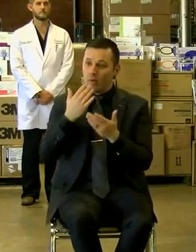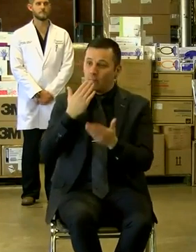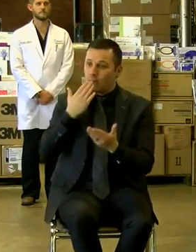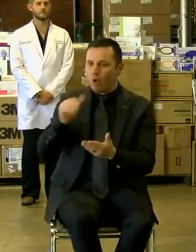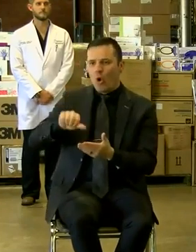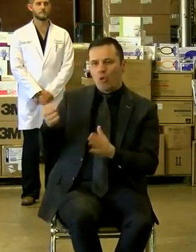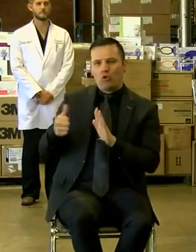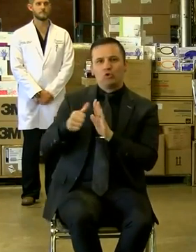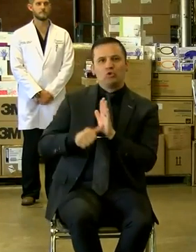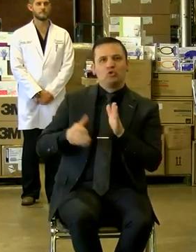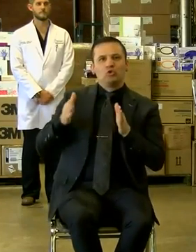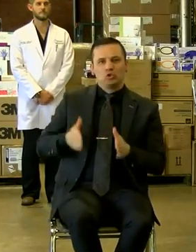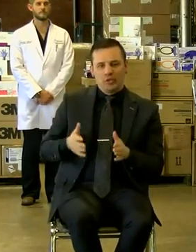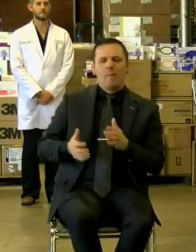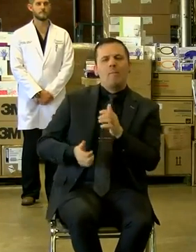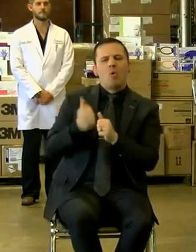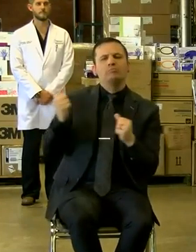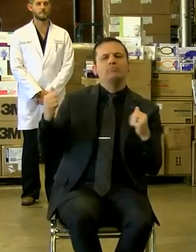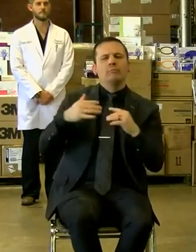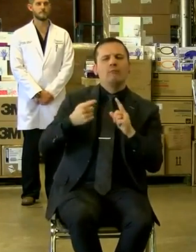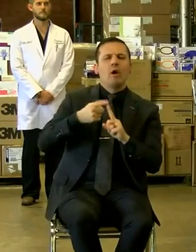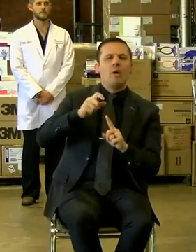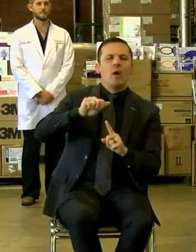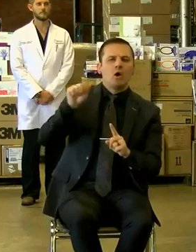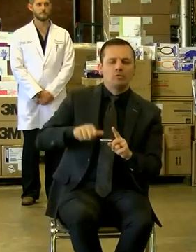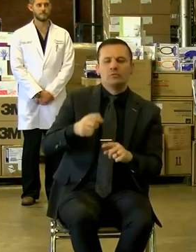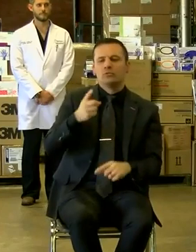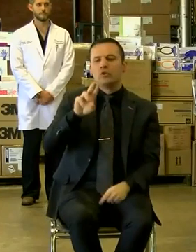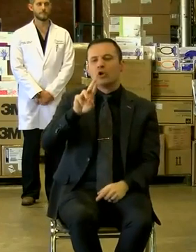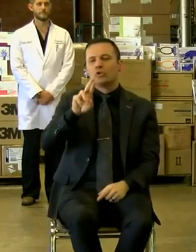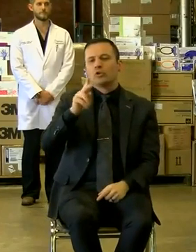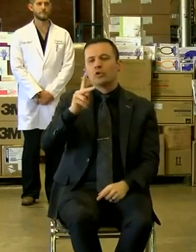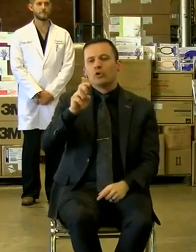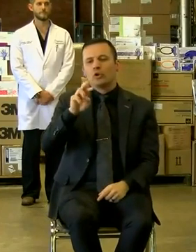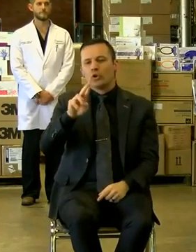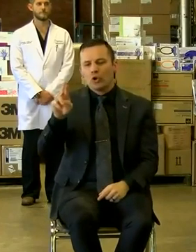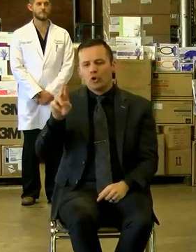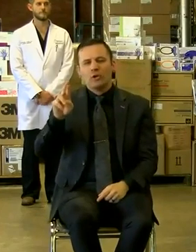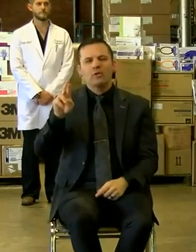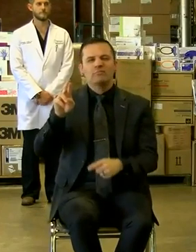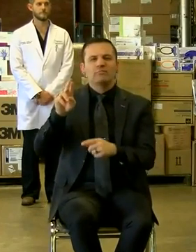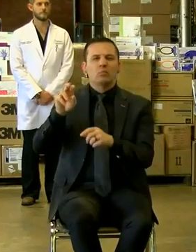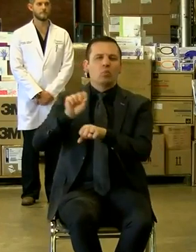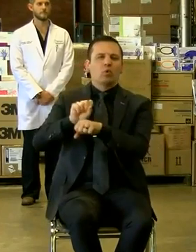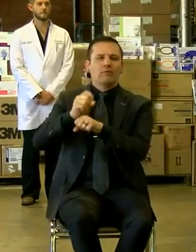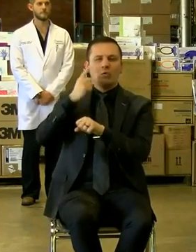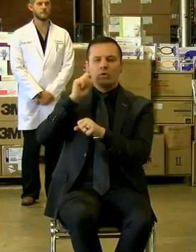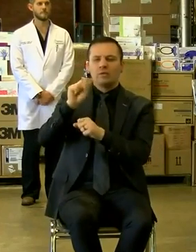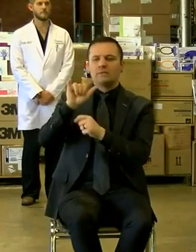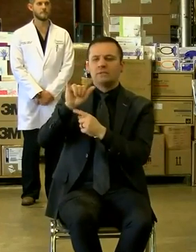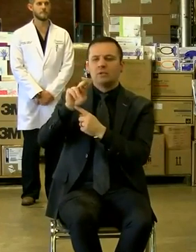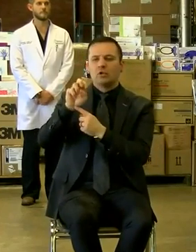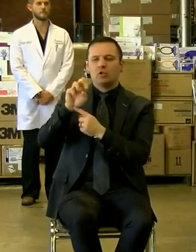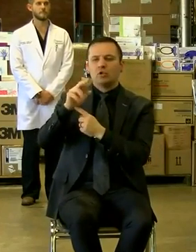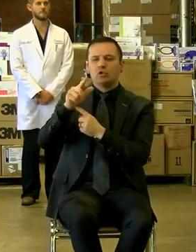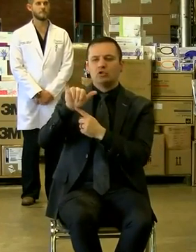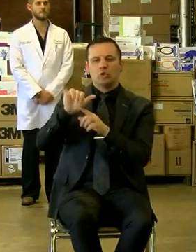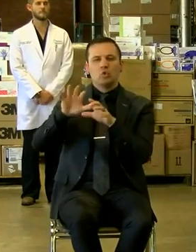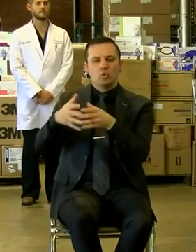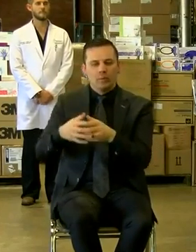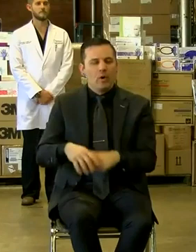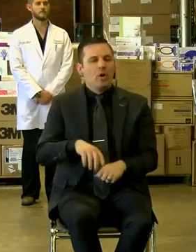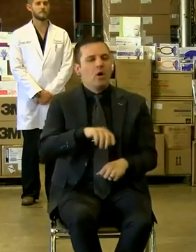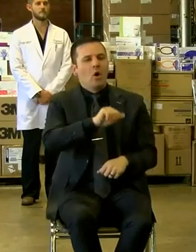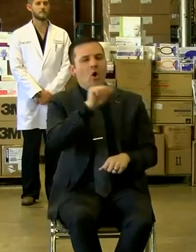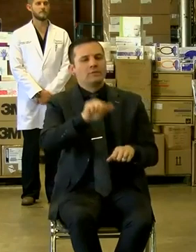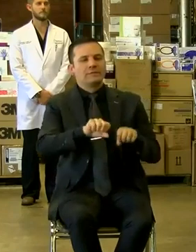surgeons who came out, mostly from Austin, Dr. Kerr and the synergy group and the Austin Society of Plastic